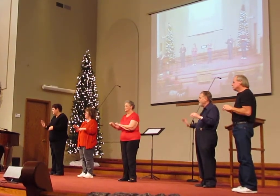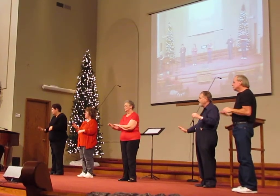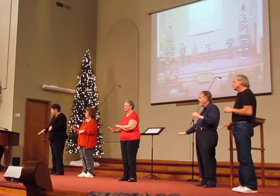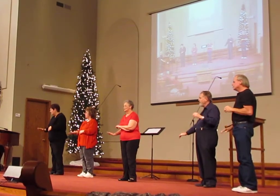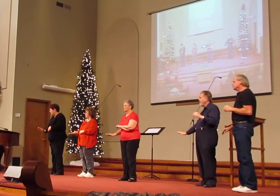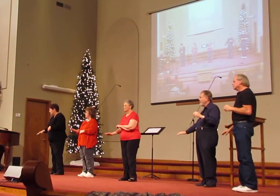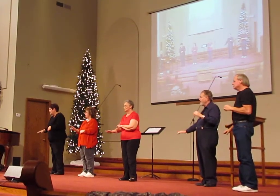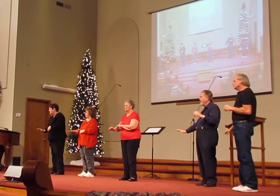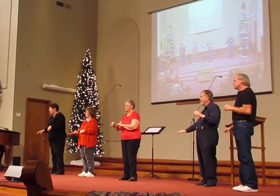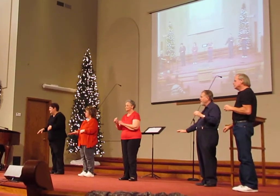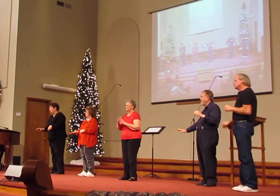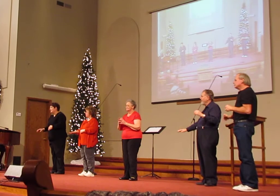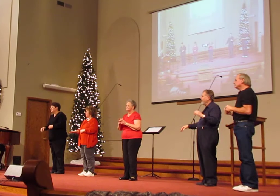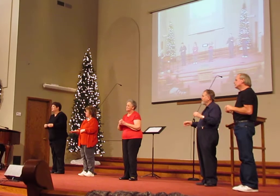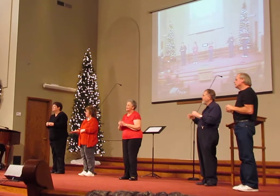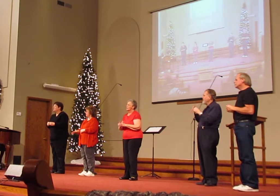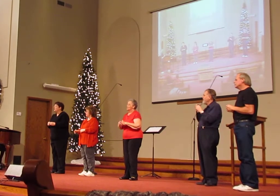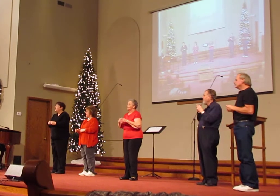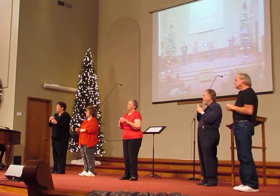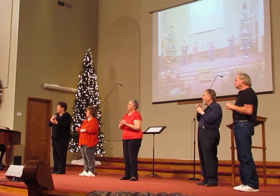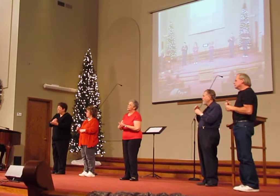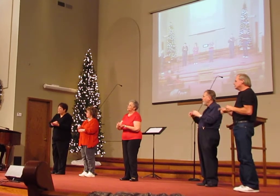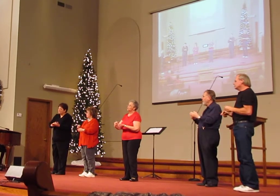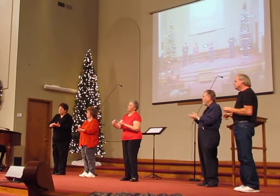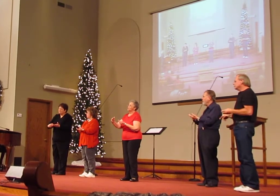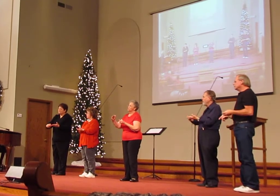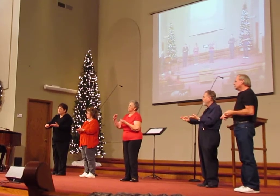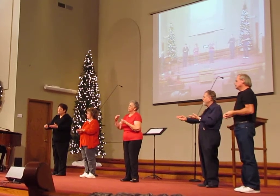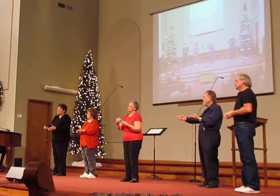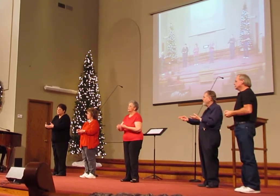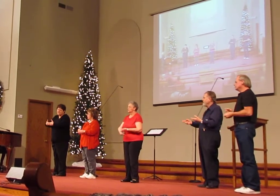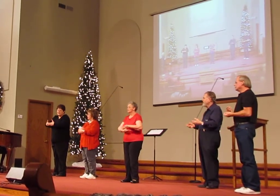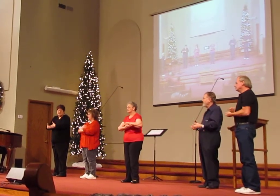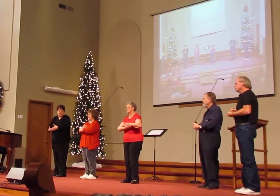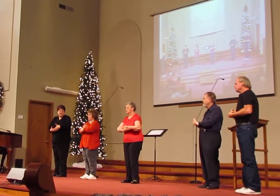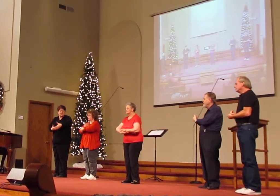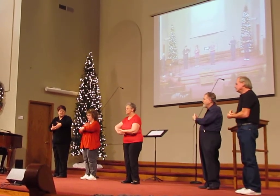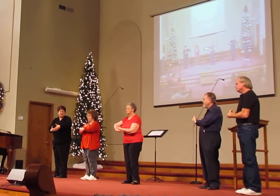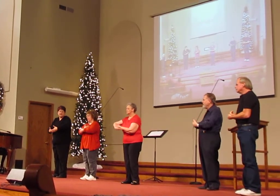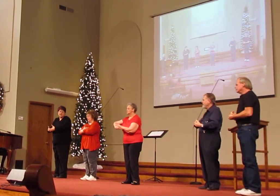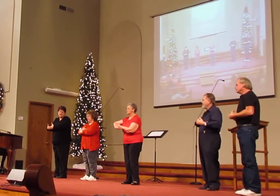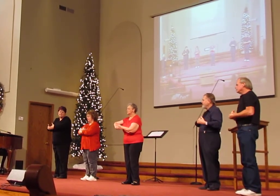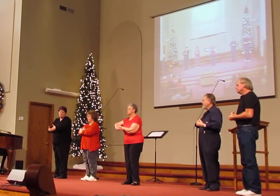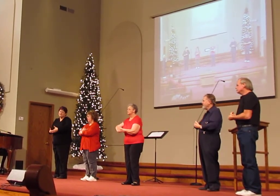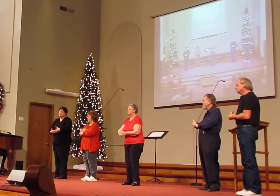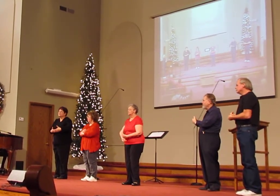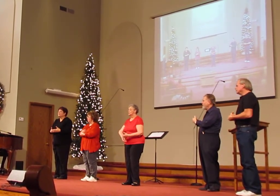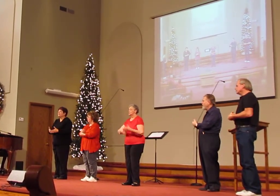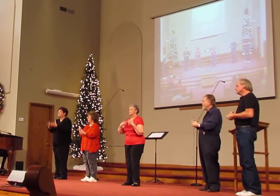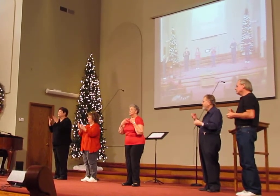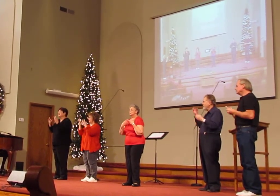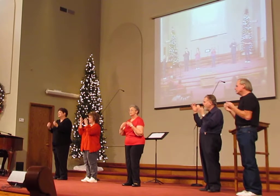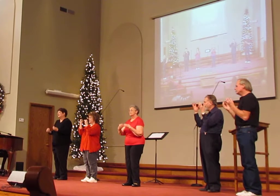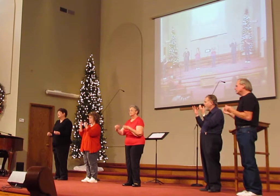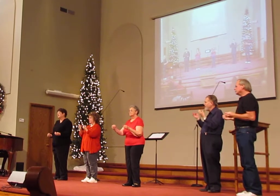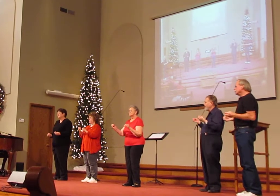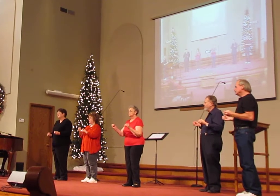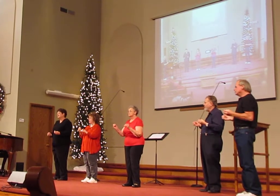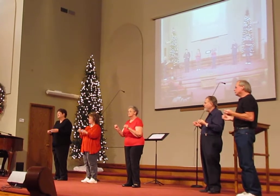child, holy infant so tender